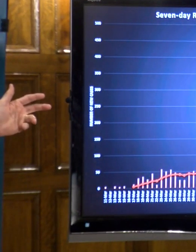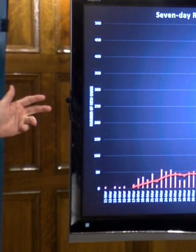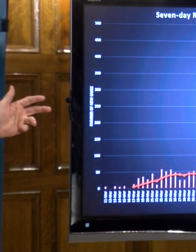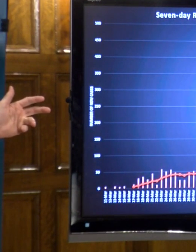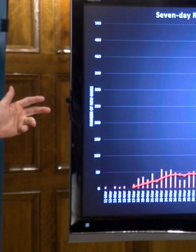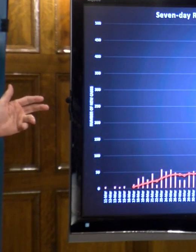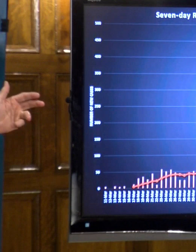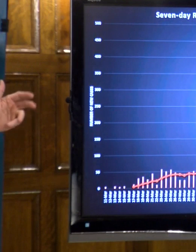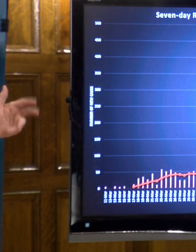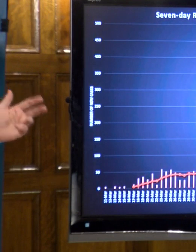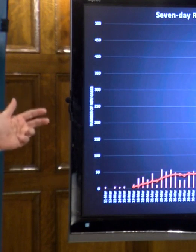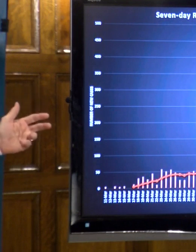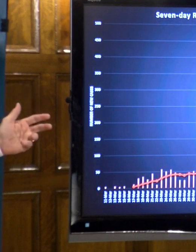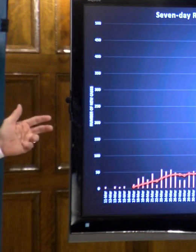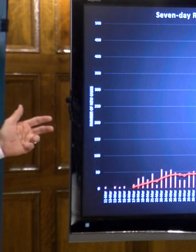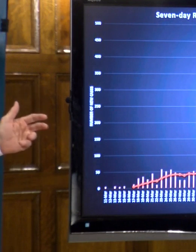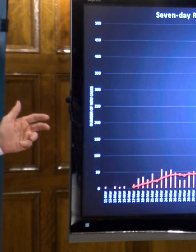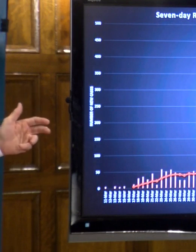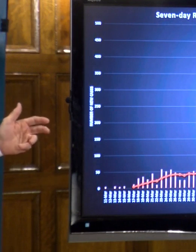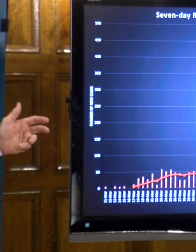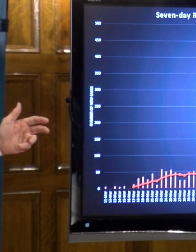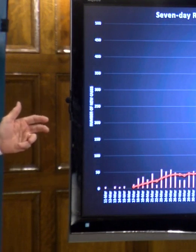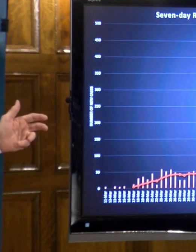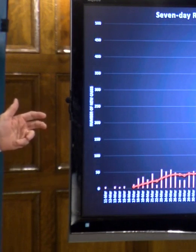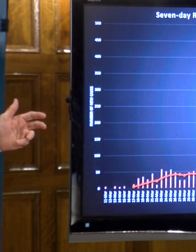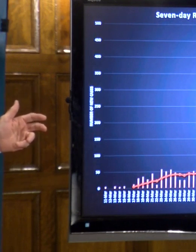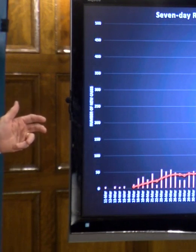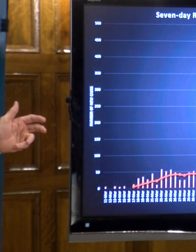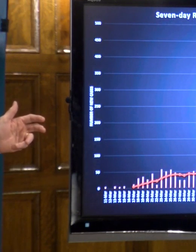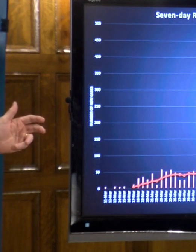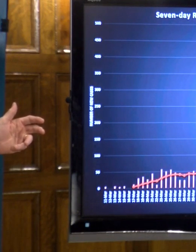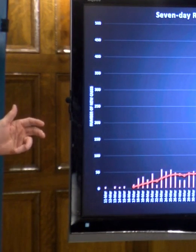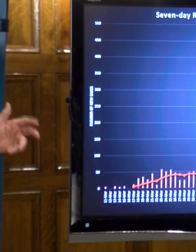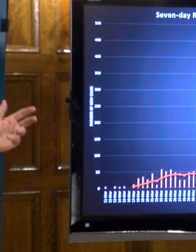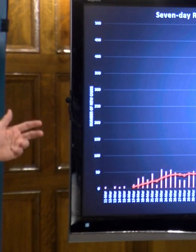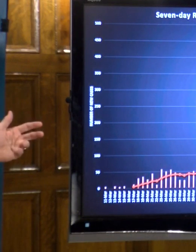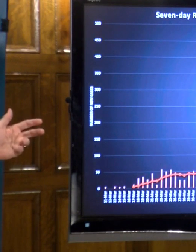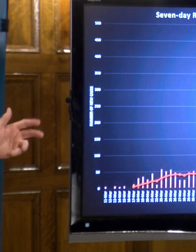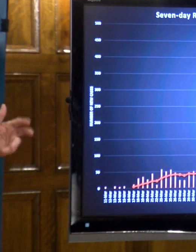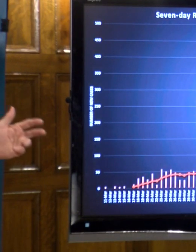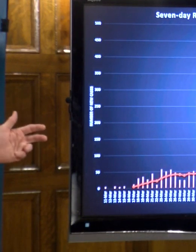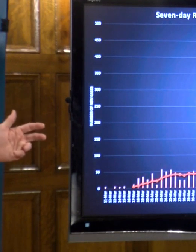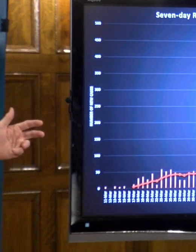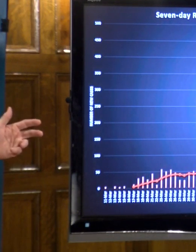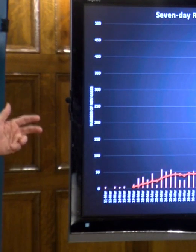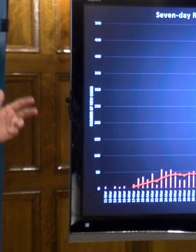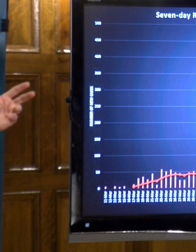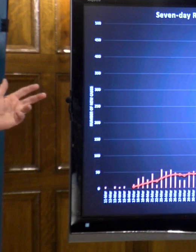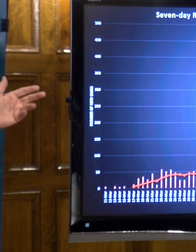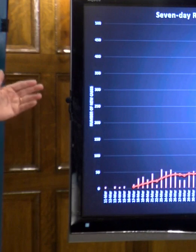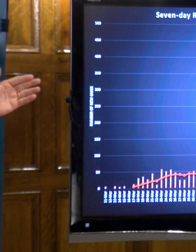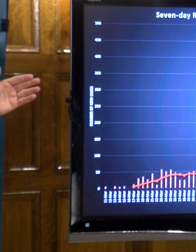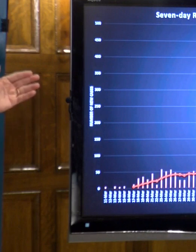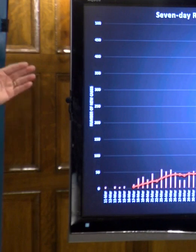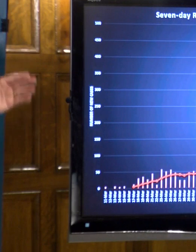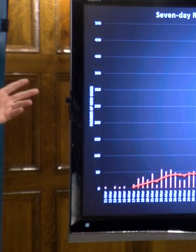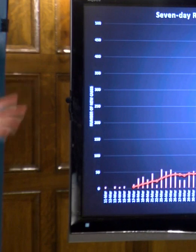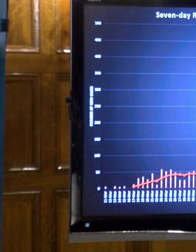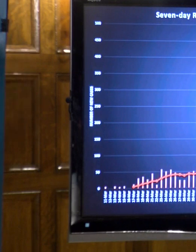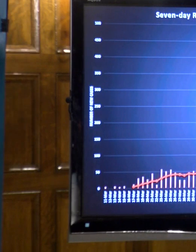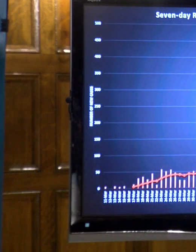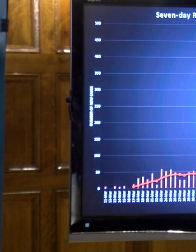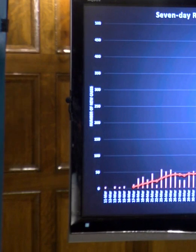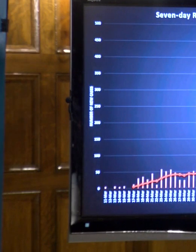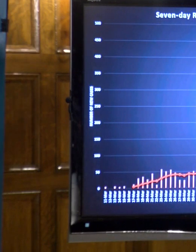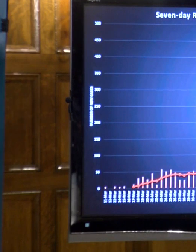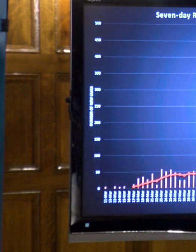contract tracing, make sure that we understand whether this represents a new outbreak somewhere or whether it is